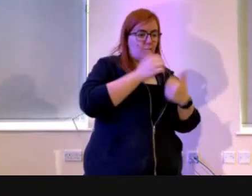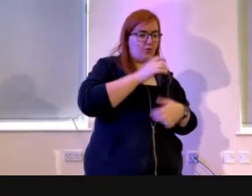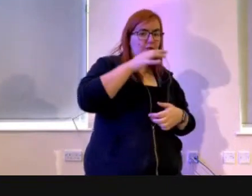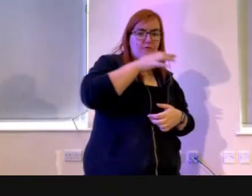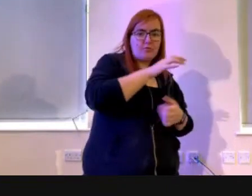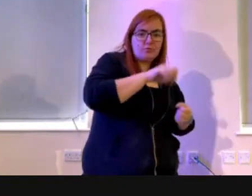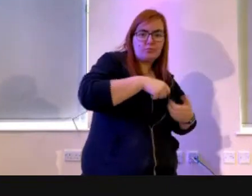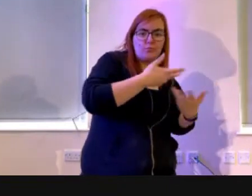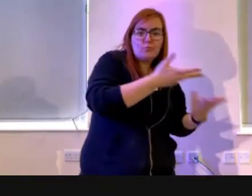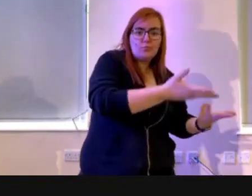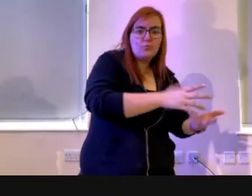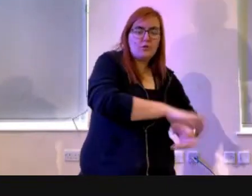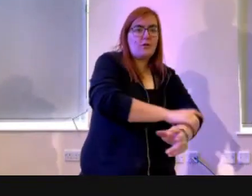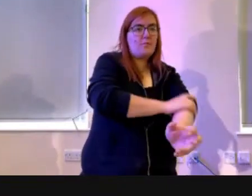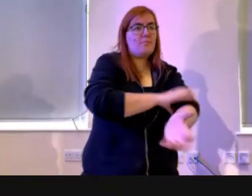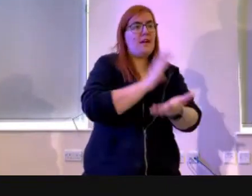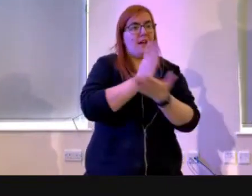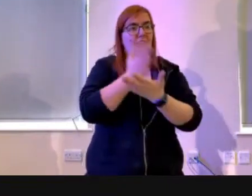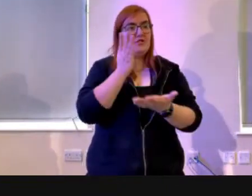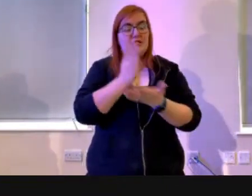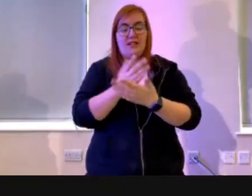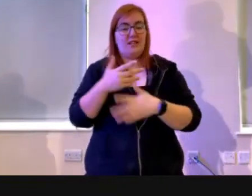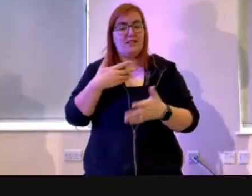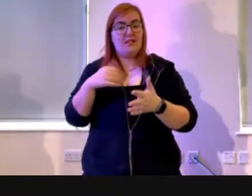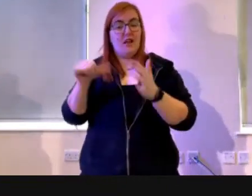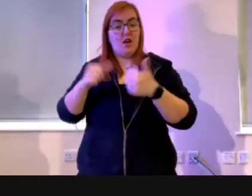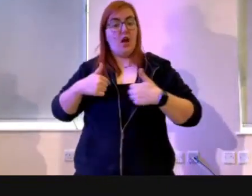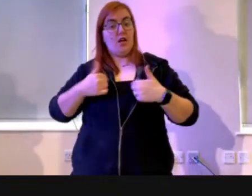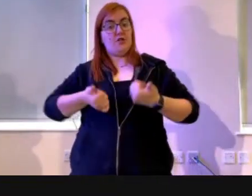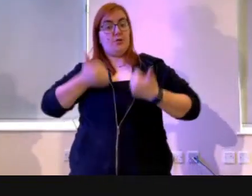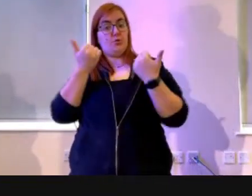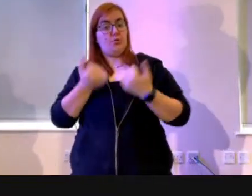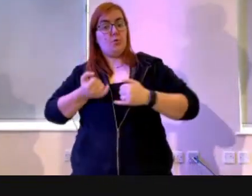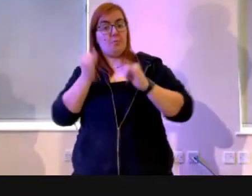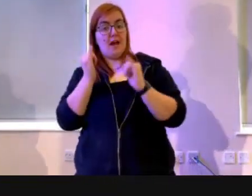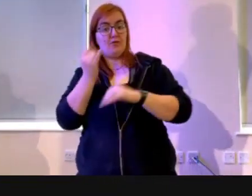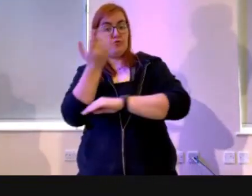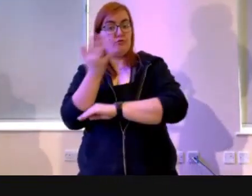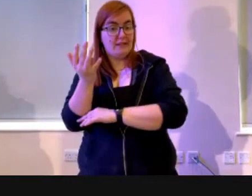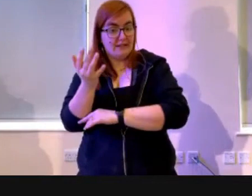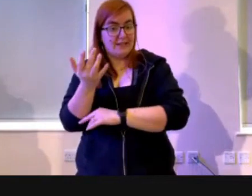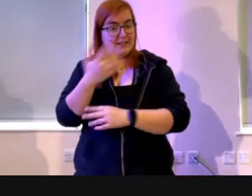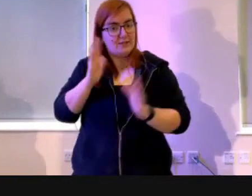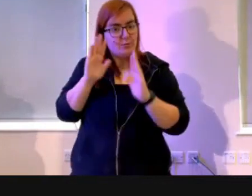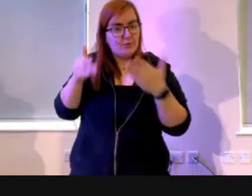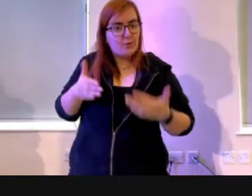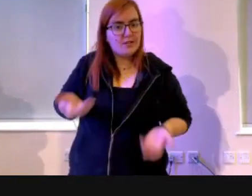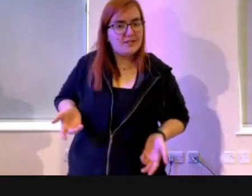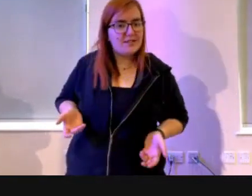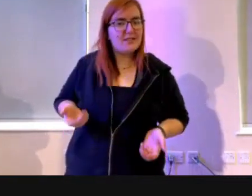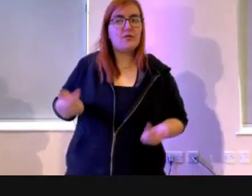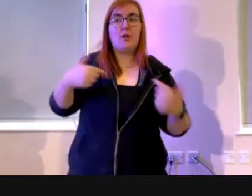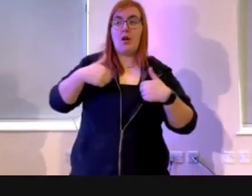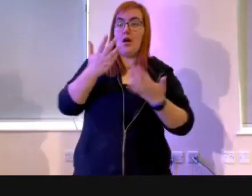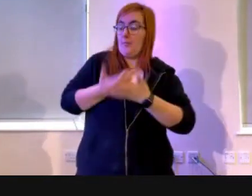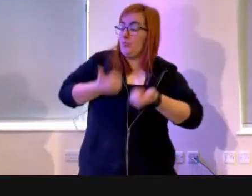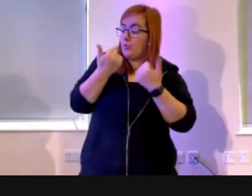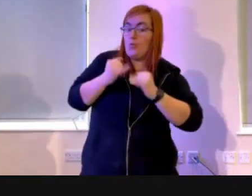haven't solved the problem of whether or not we're a good or bad tree. See, I've been